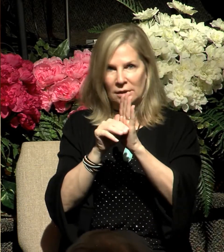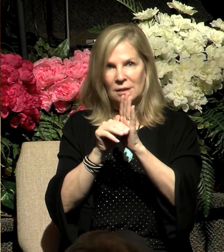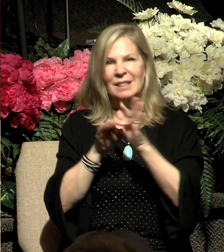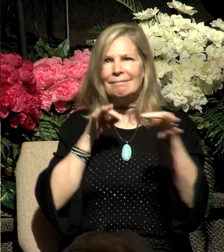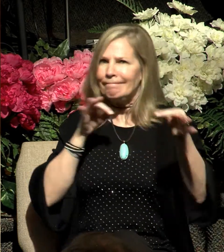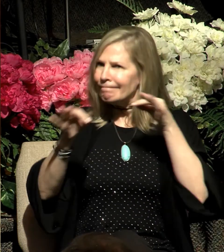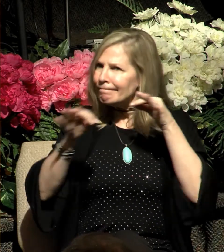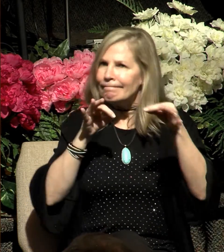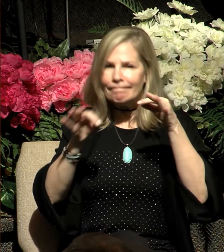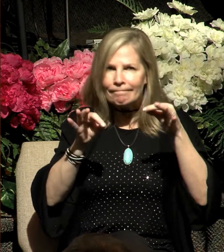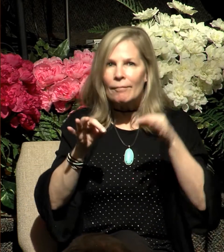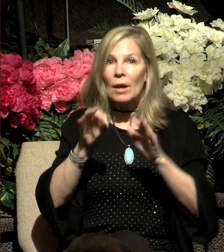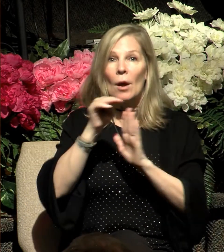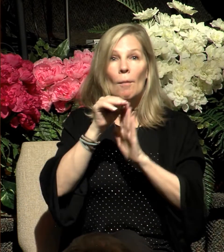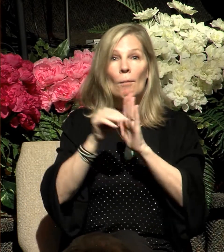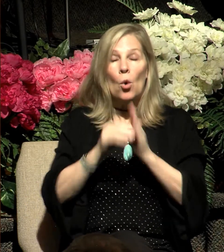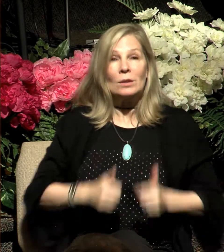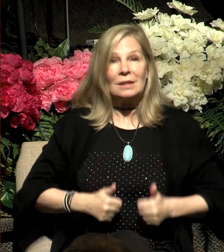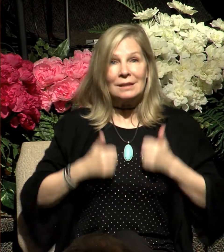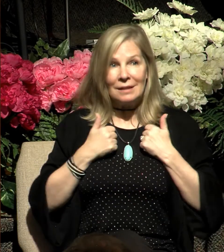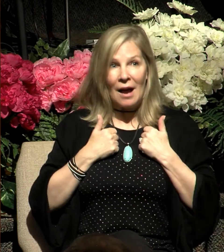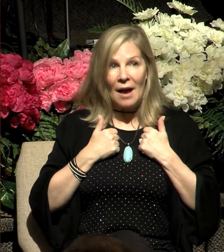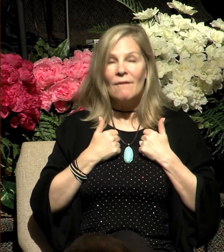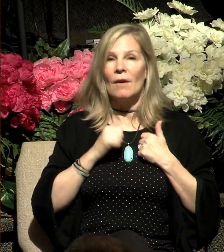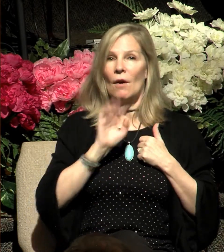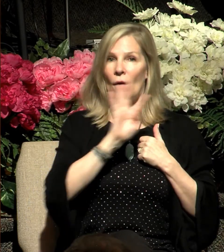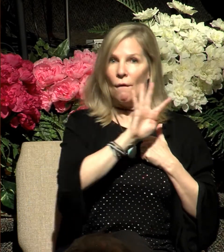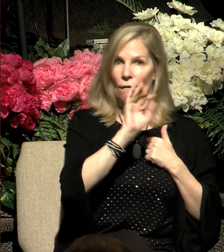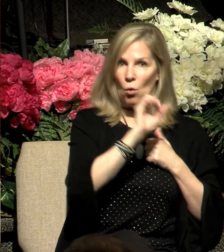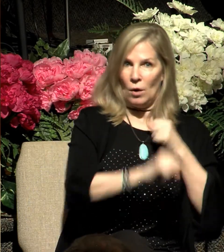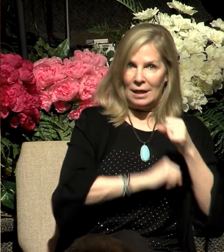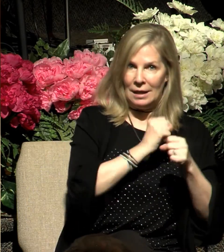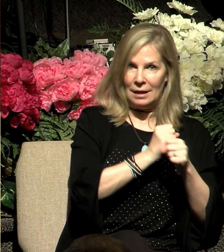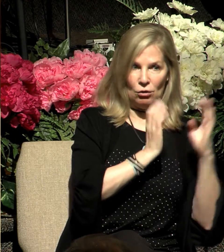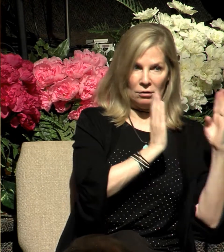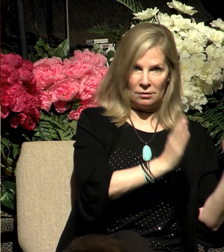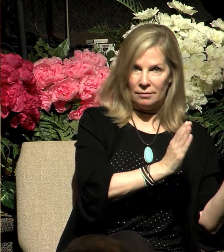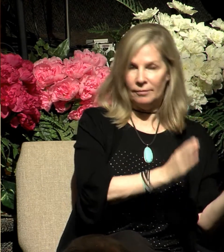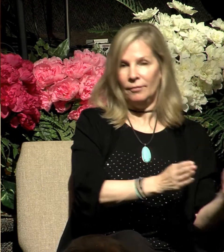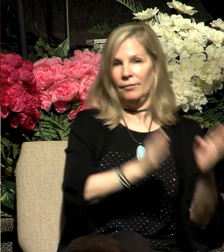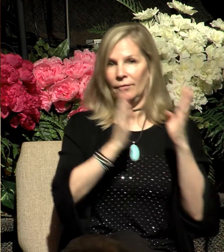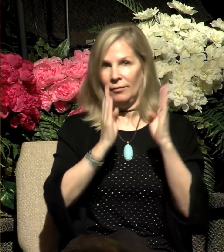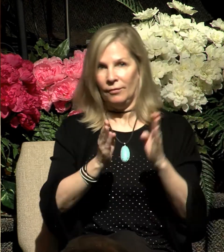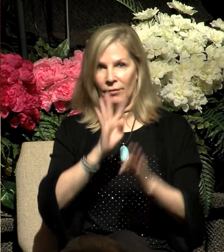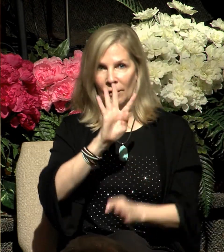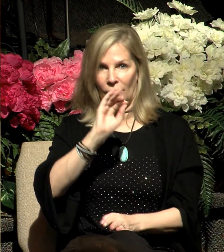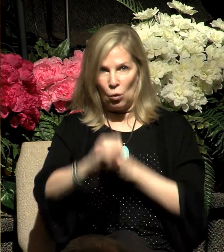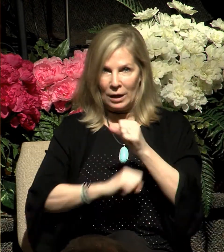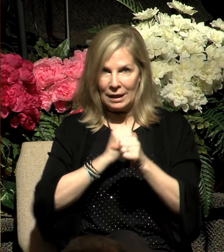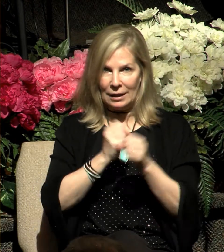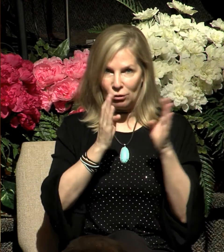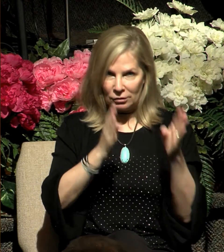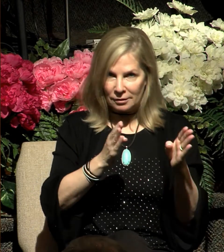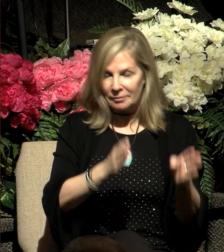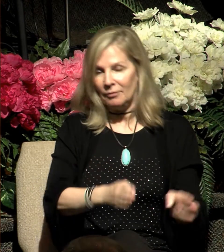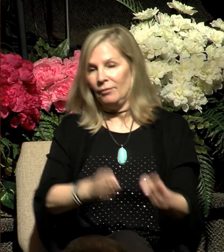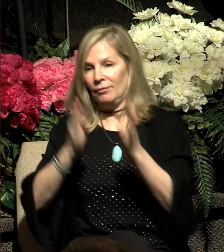three 40-year time periods. And he spends verses 17 through 29